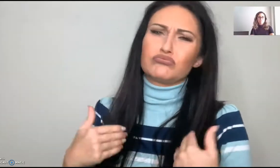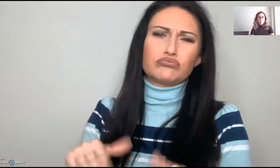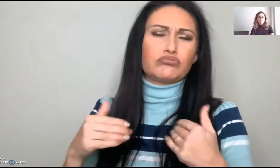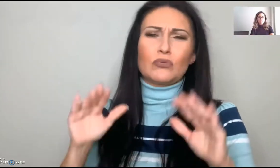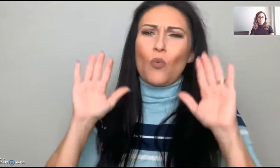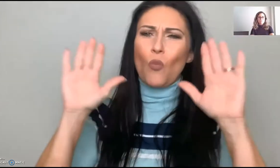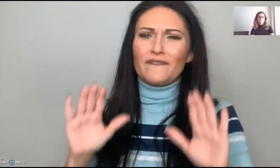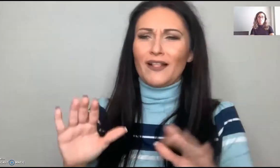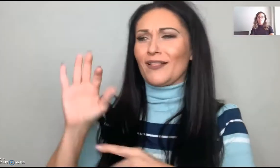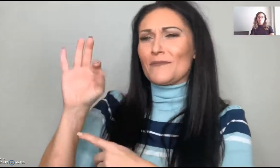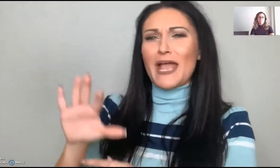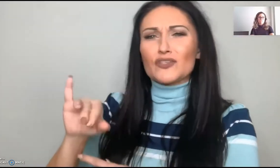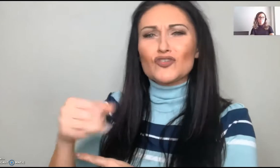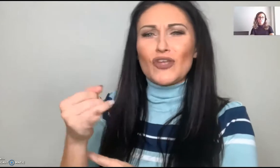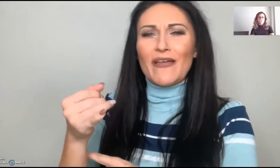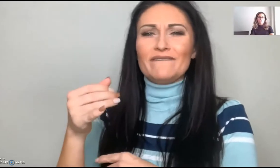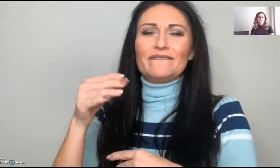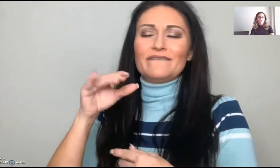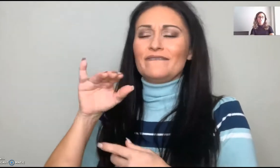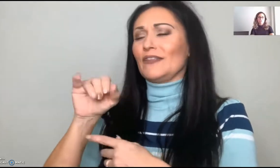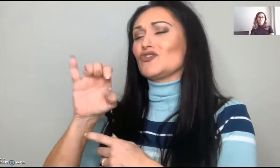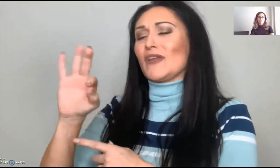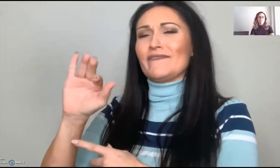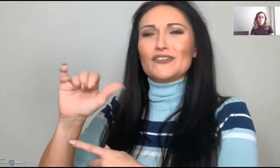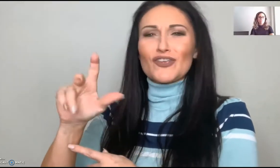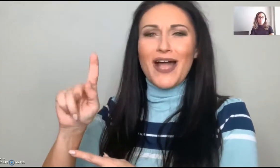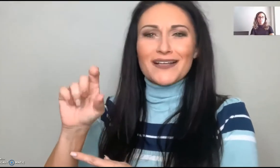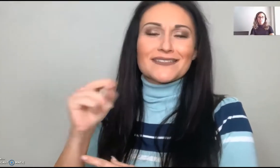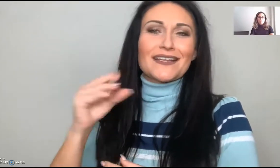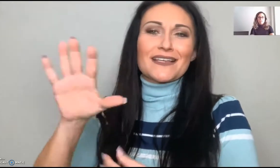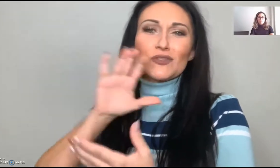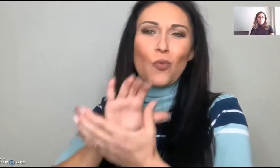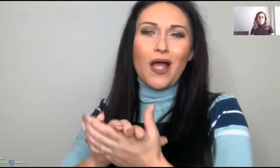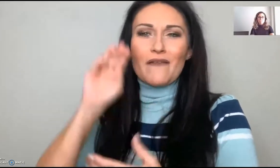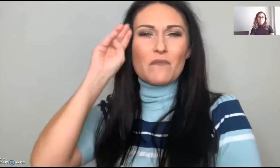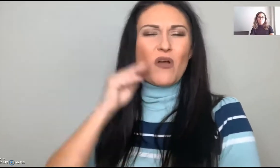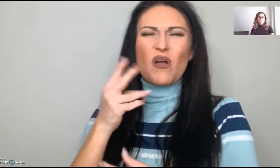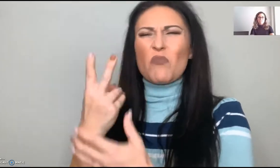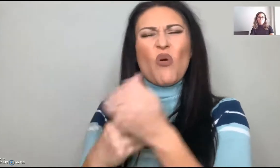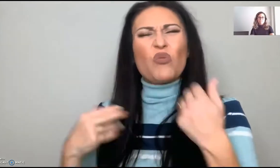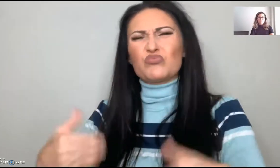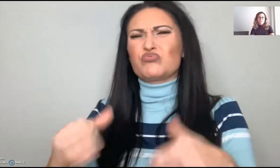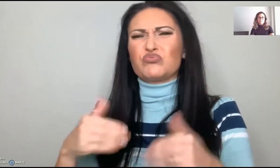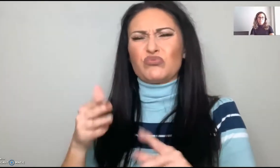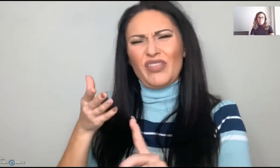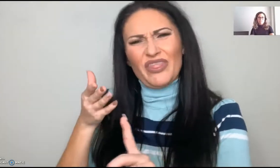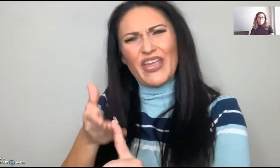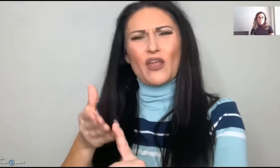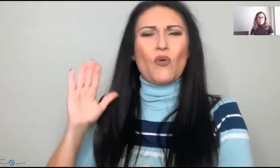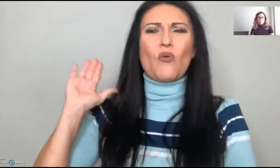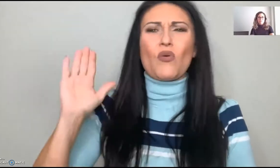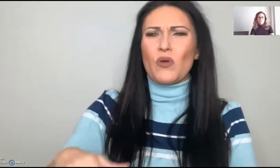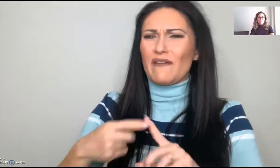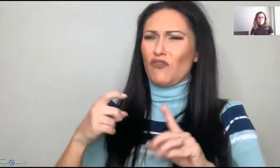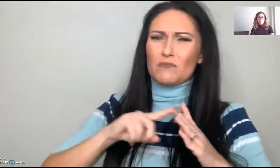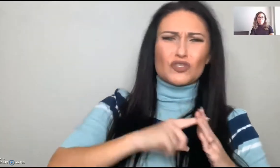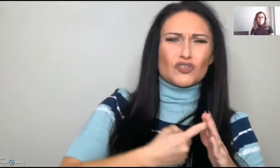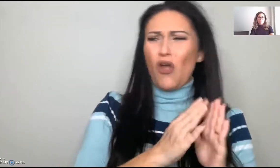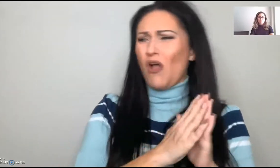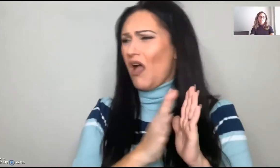I found one couple and they are just so wonderful. It was Pastor Jeff and his wife. Both of them, they were there